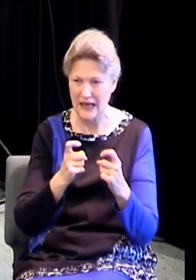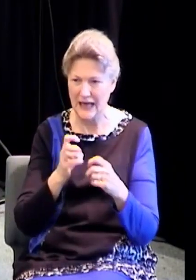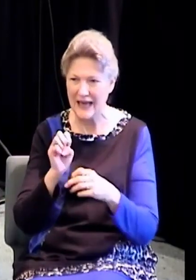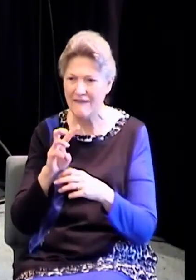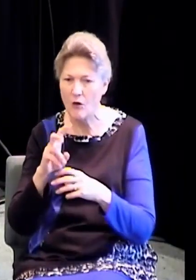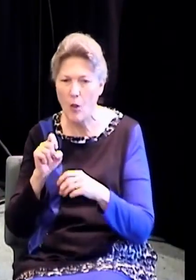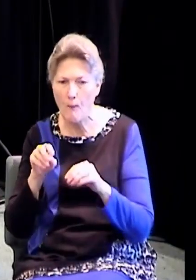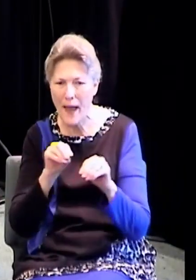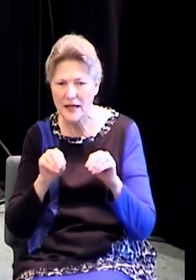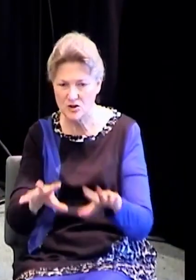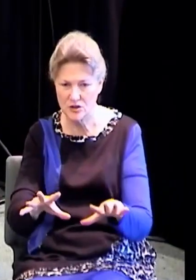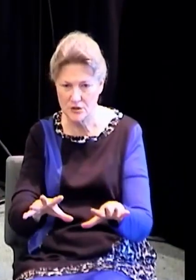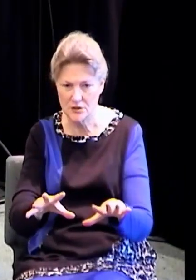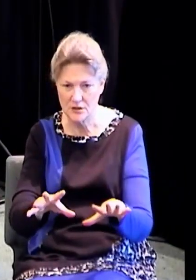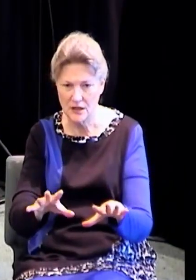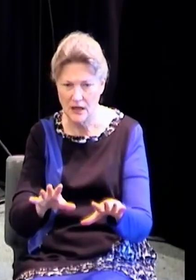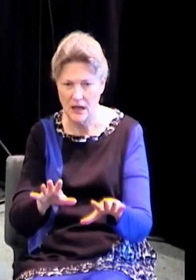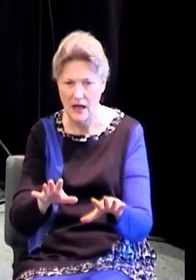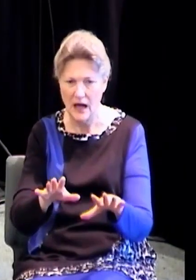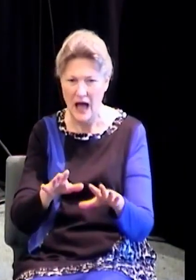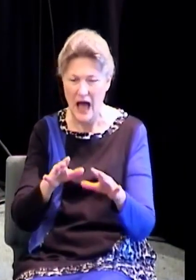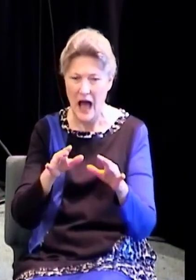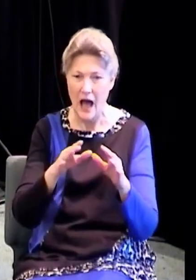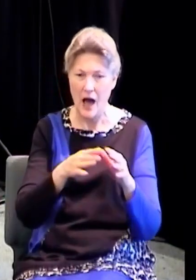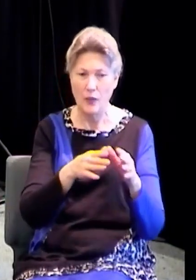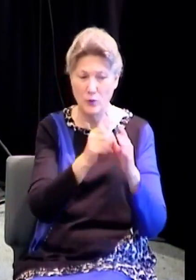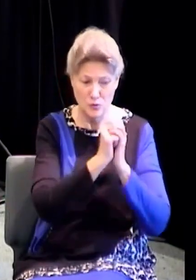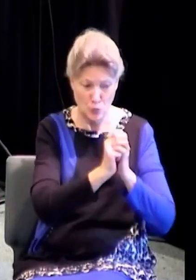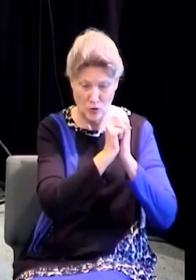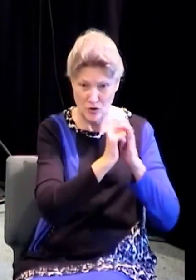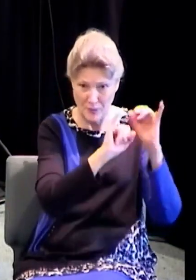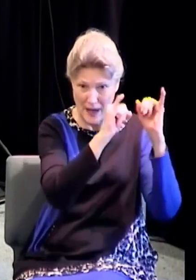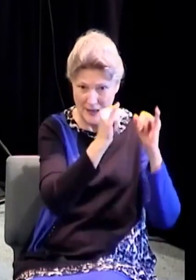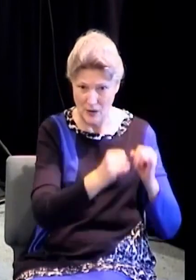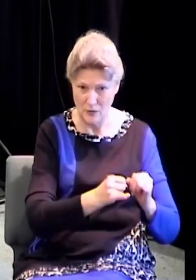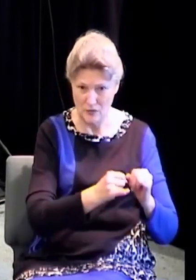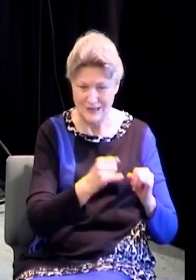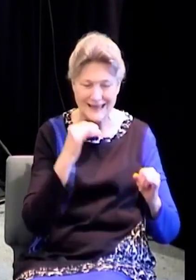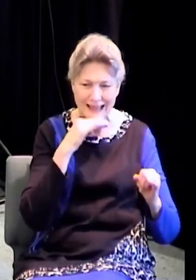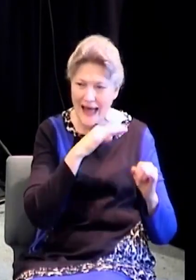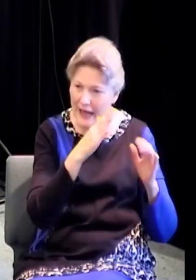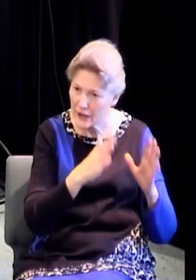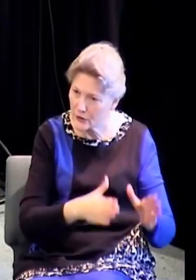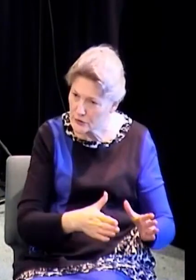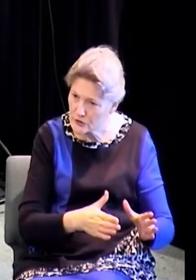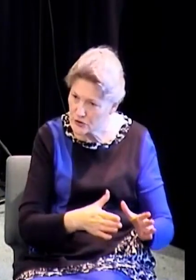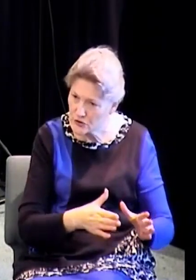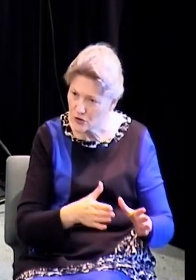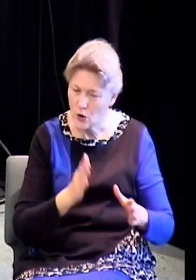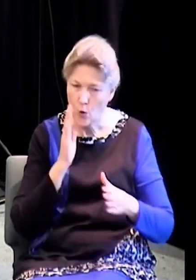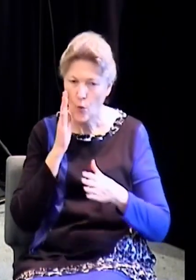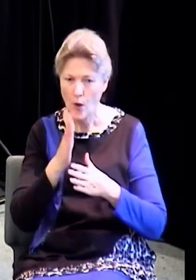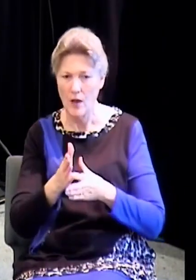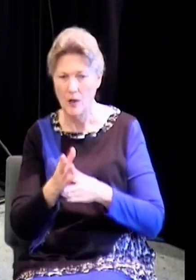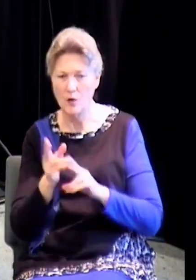and idolaters and all liars shall have their part in the lake which burn with fire and brimstone. What am I talking about?